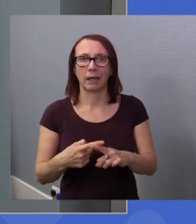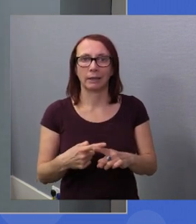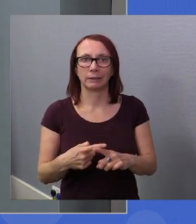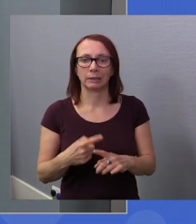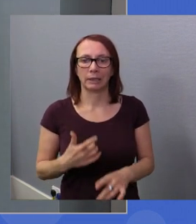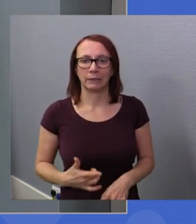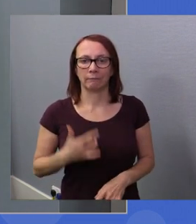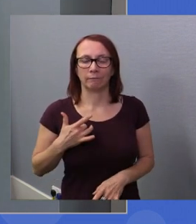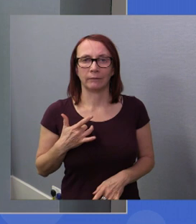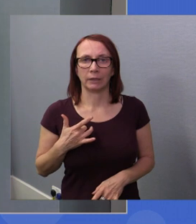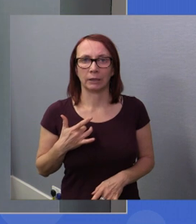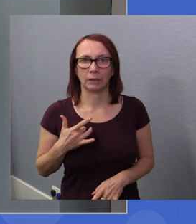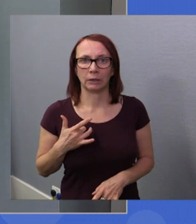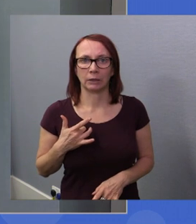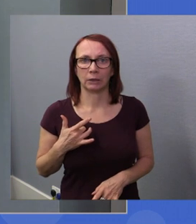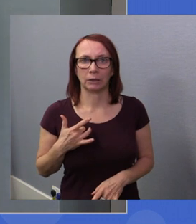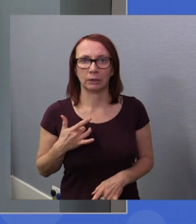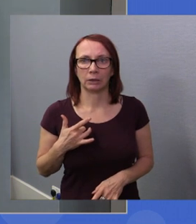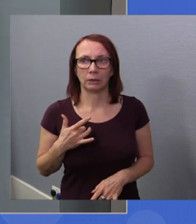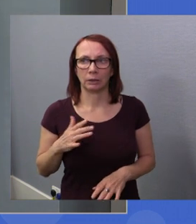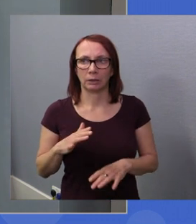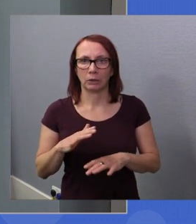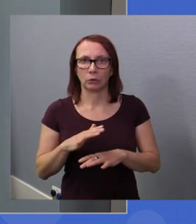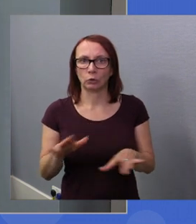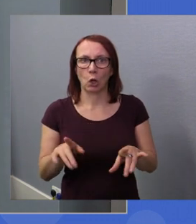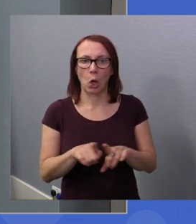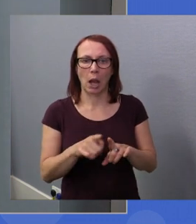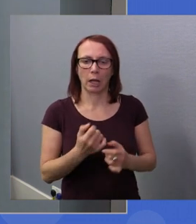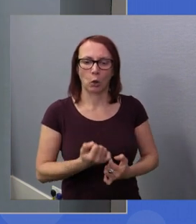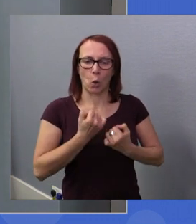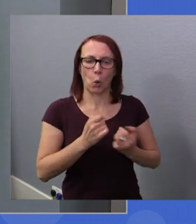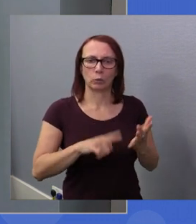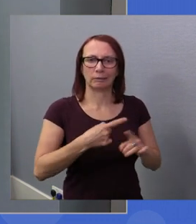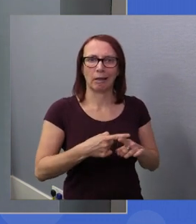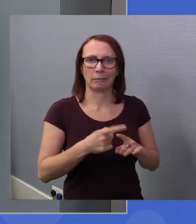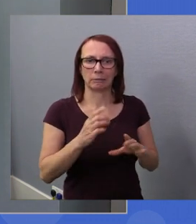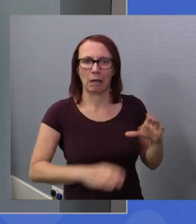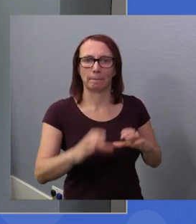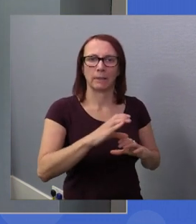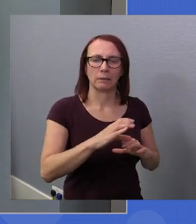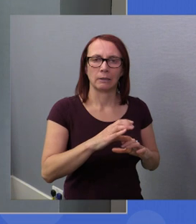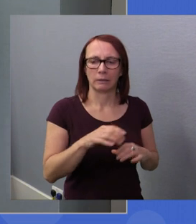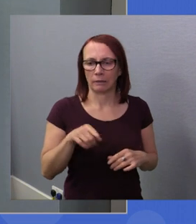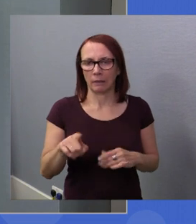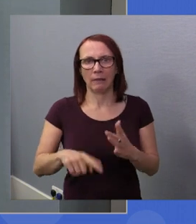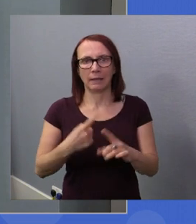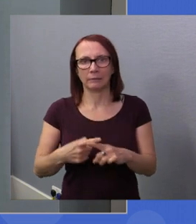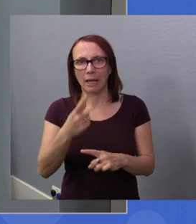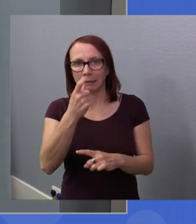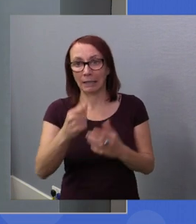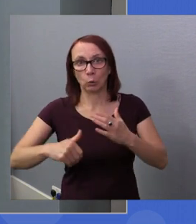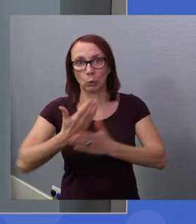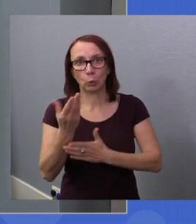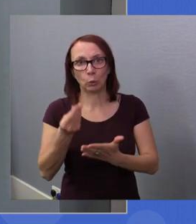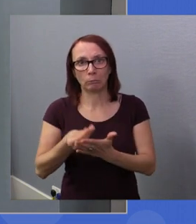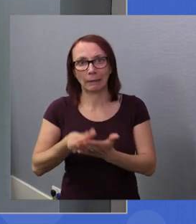not taken away from personal tax or adding something on. It was the only tax that we were taking that could generate some money.